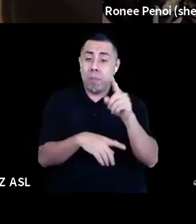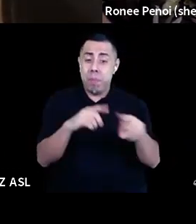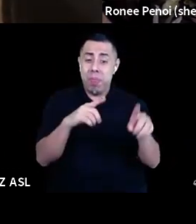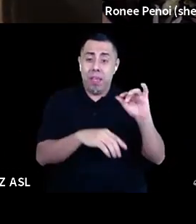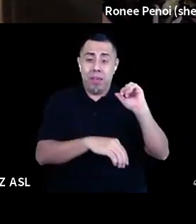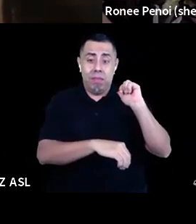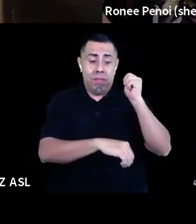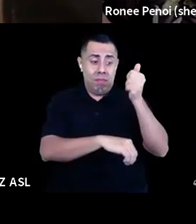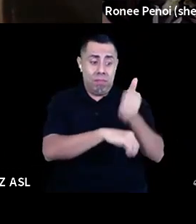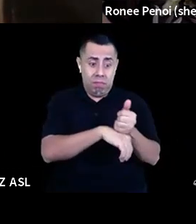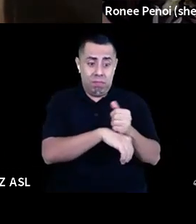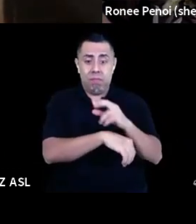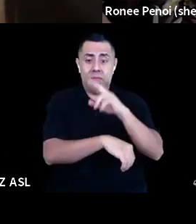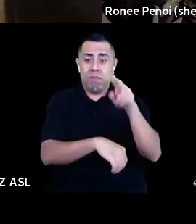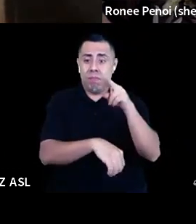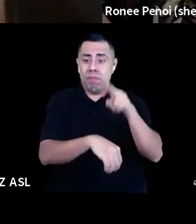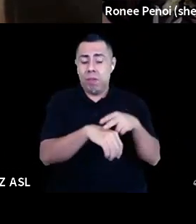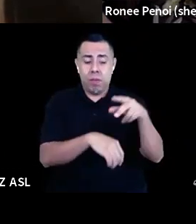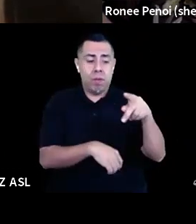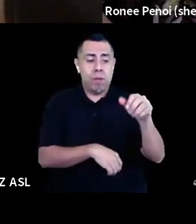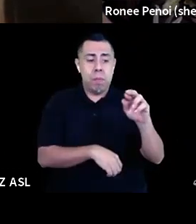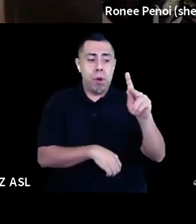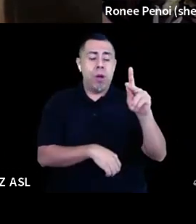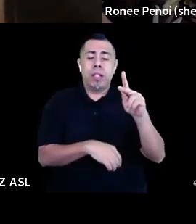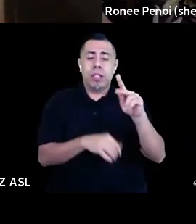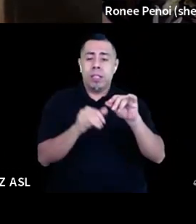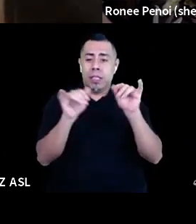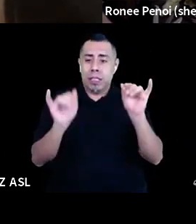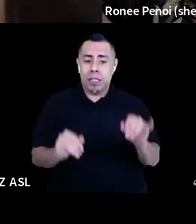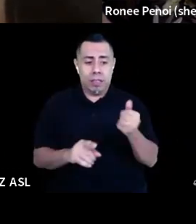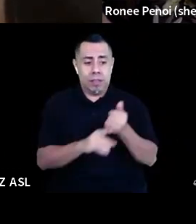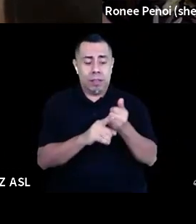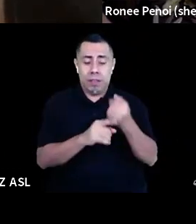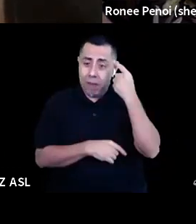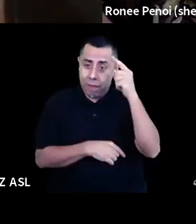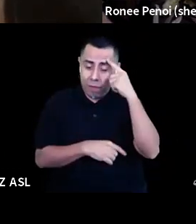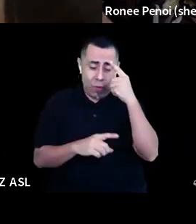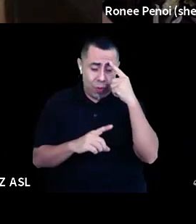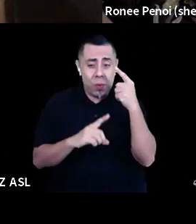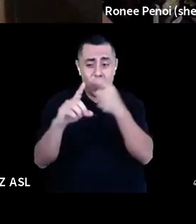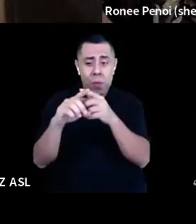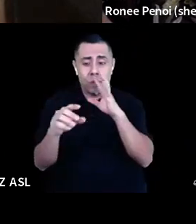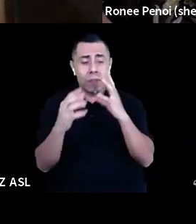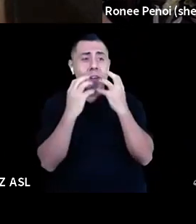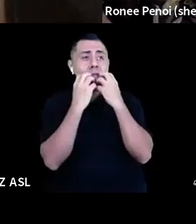many ways about conservation of natural environment in the founding of it